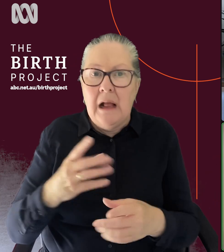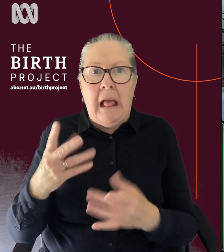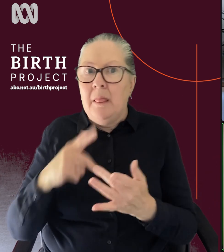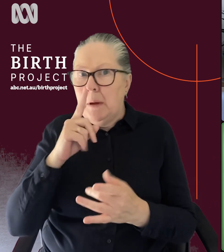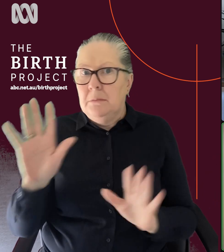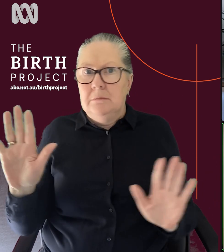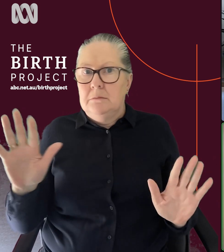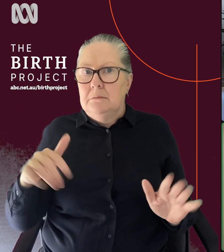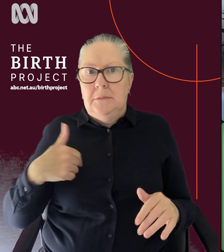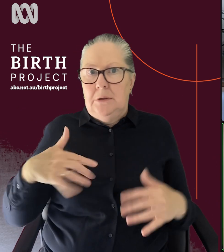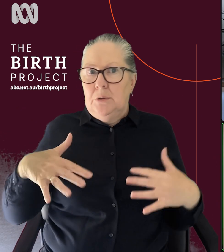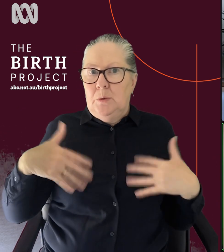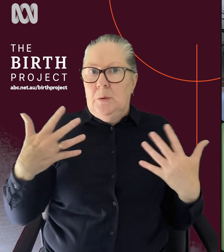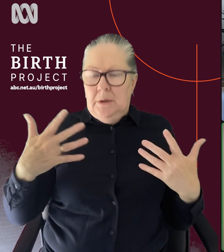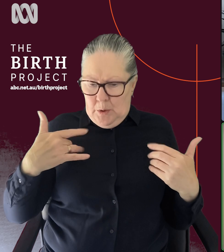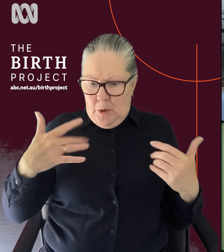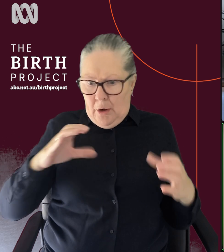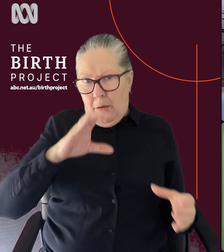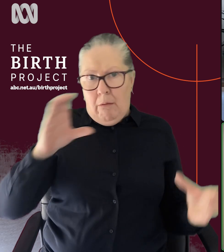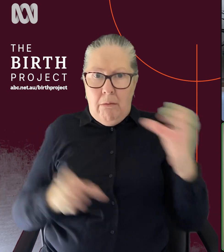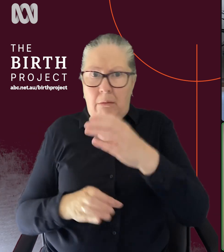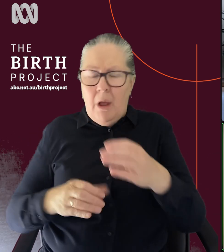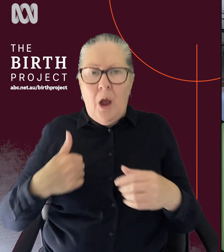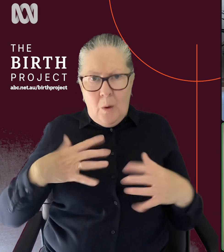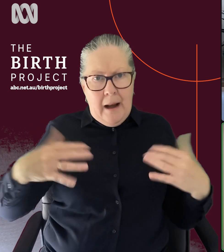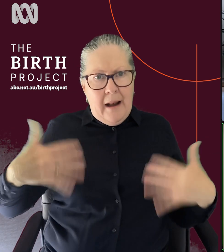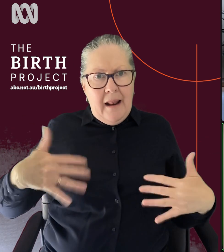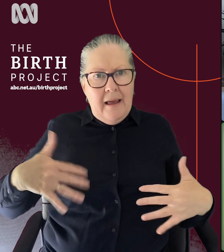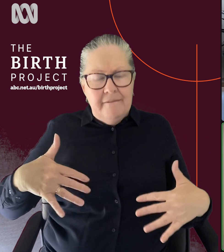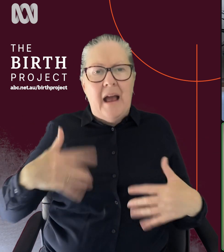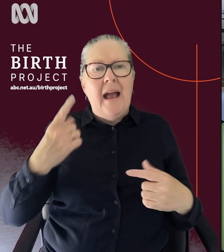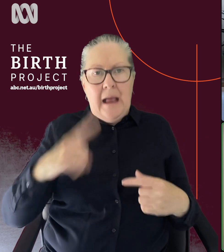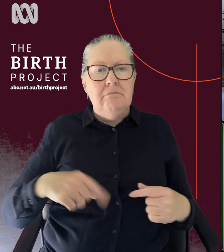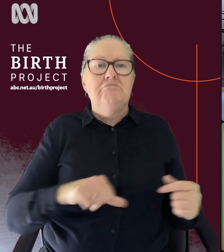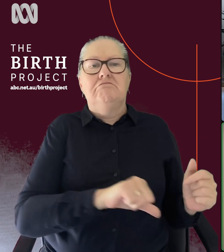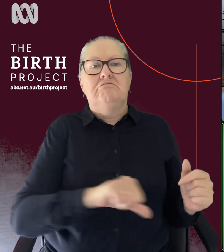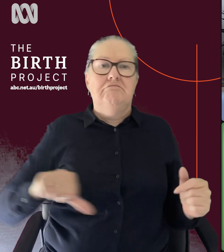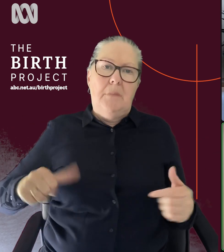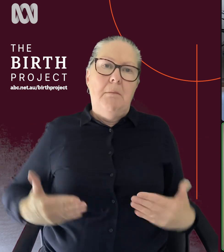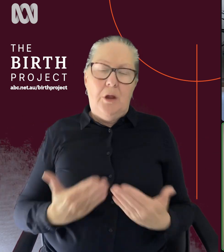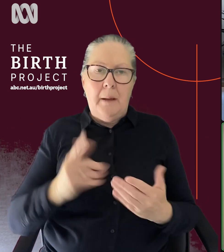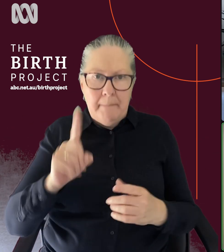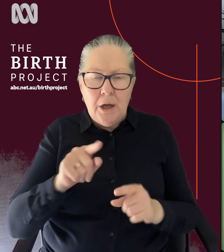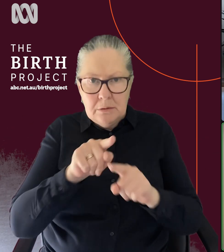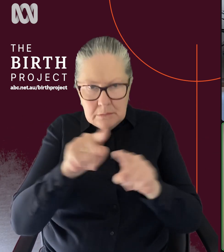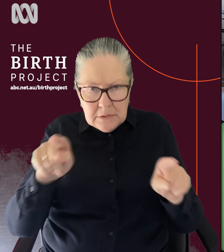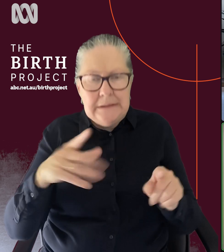want to try an ECV. I just want to let the baby be where it will be. And we'll have a cesarean. So again, it's about just doing your research. Um,